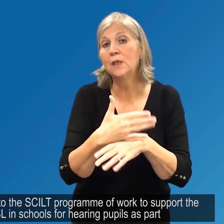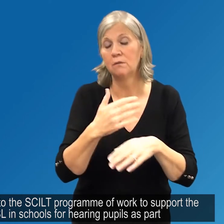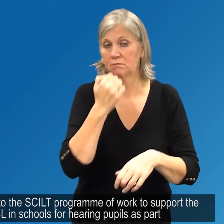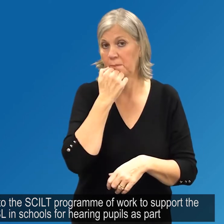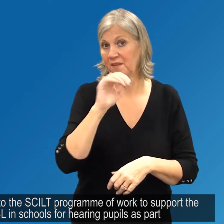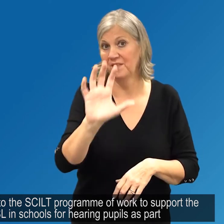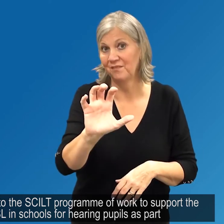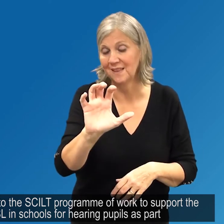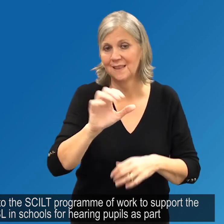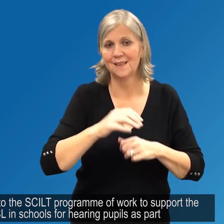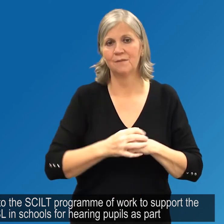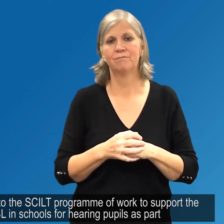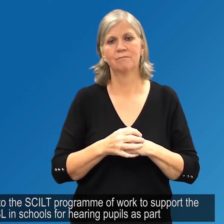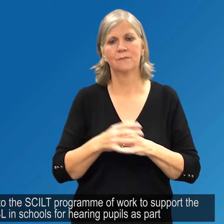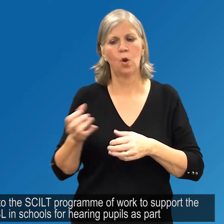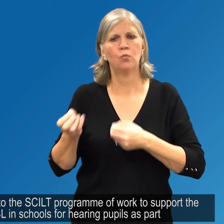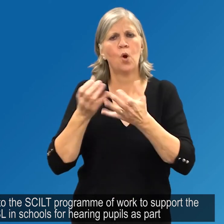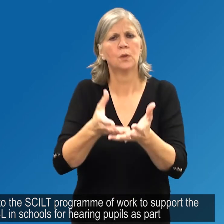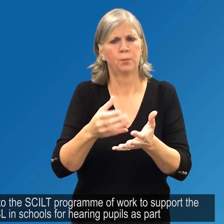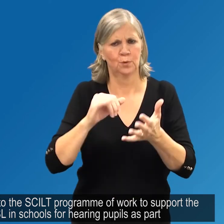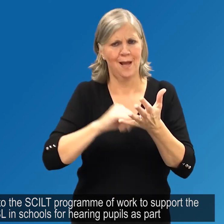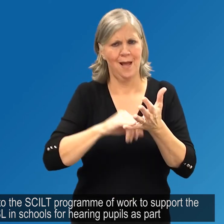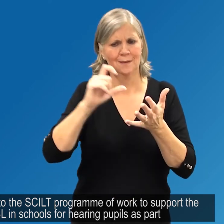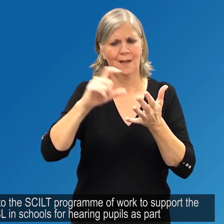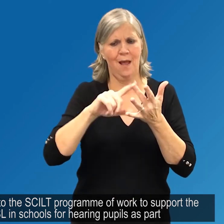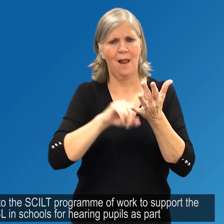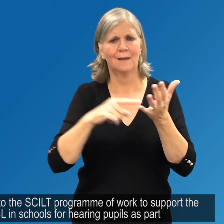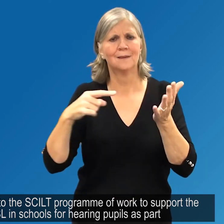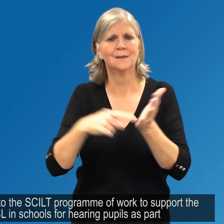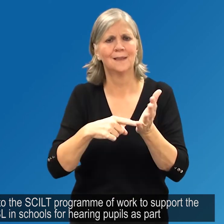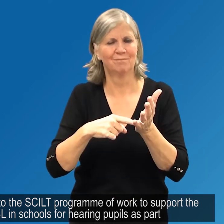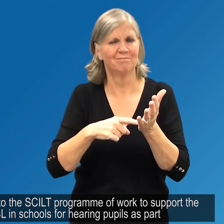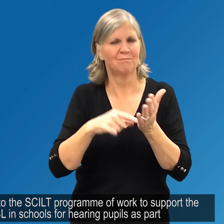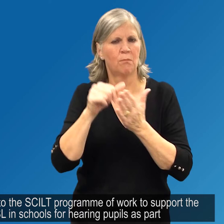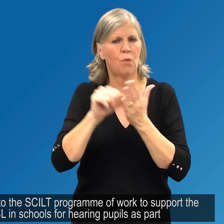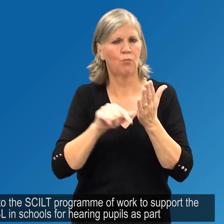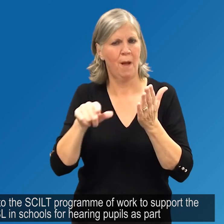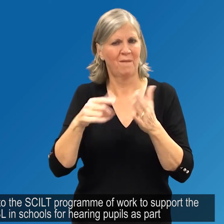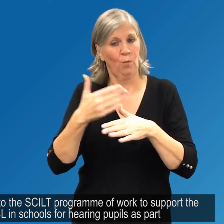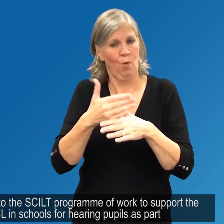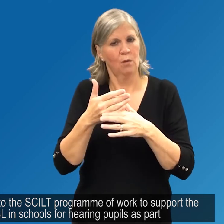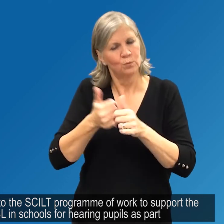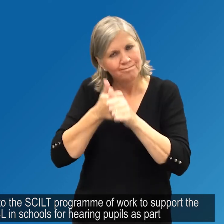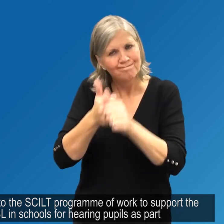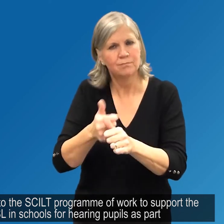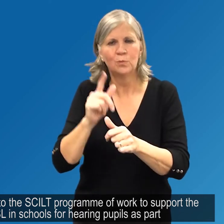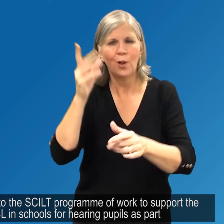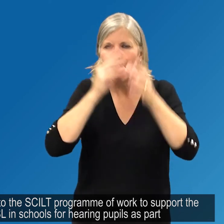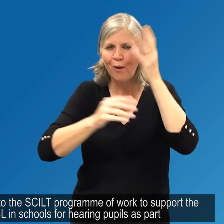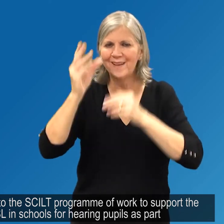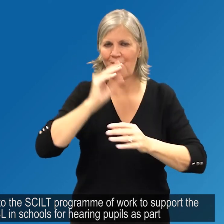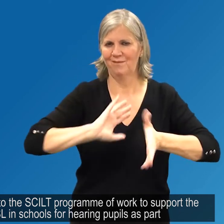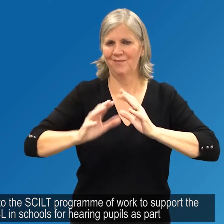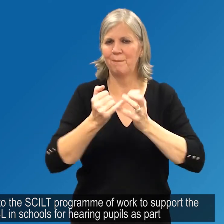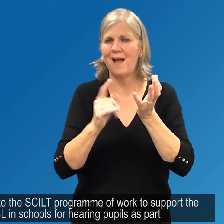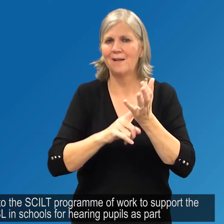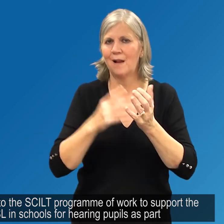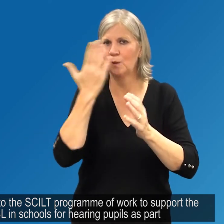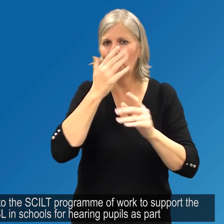Contribute to the SCILT programme of work to support the learning of BSL in schools for hearing pupils as part of the